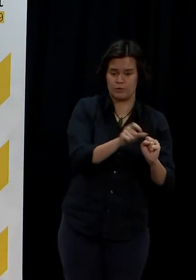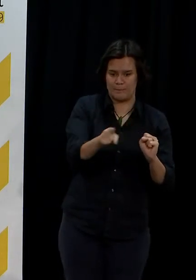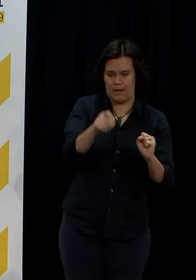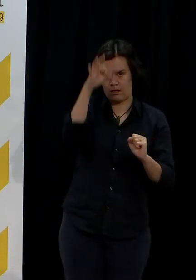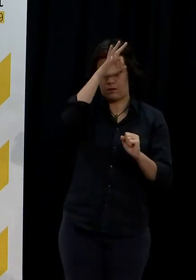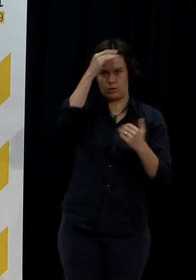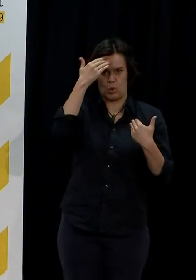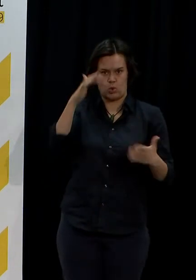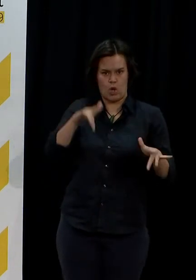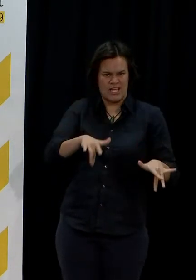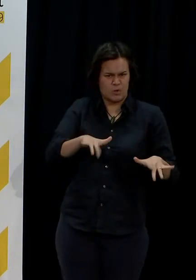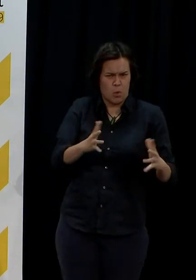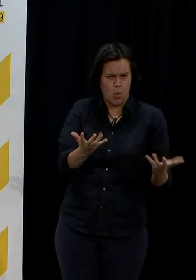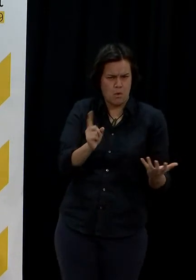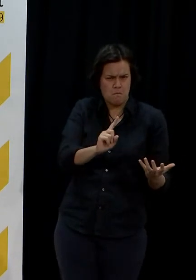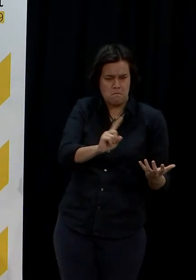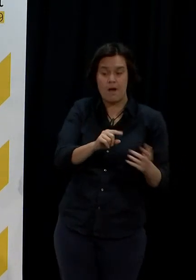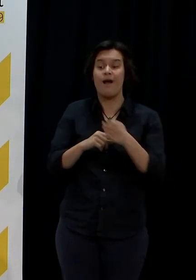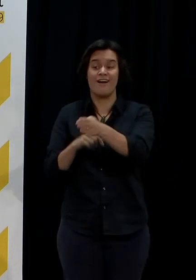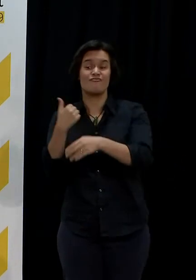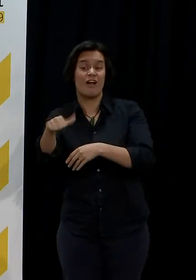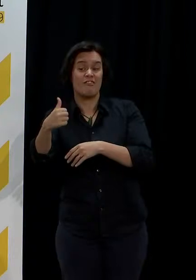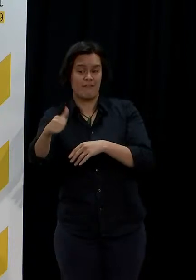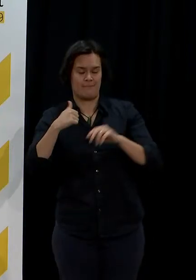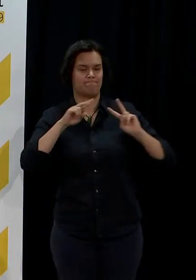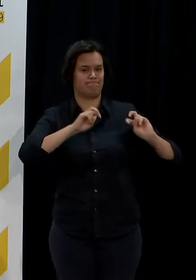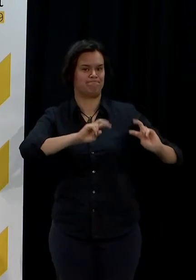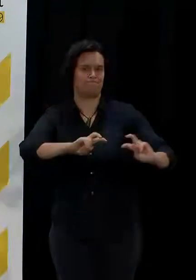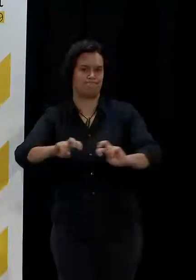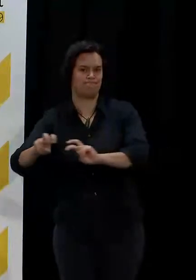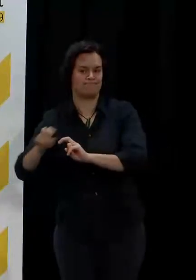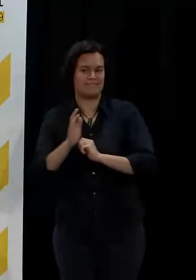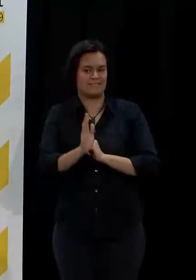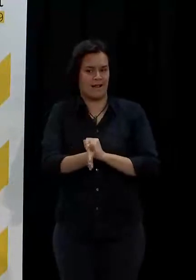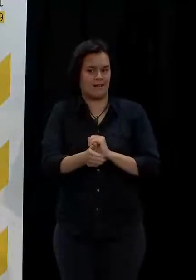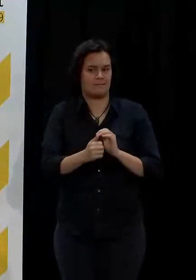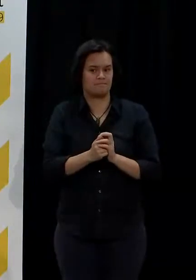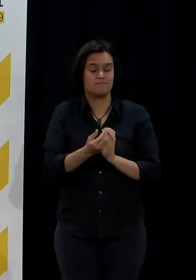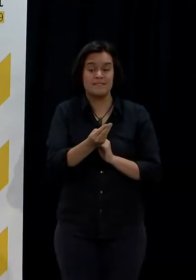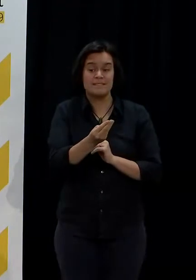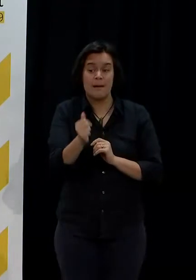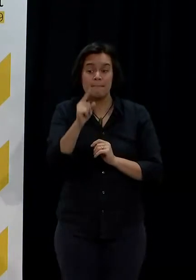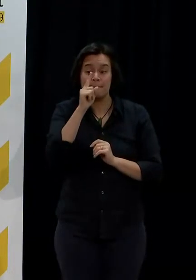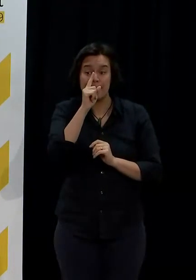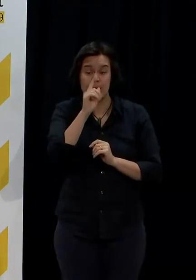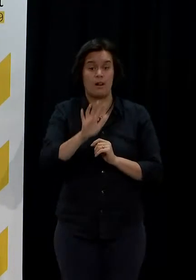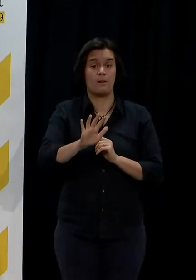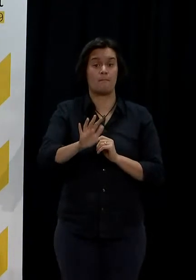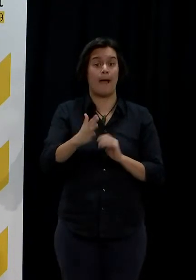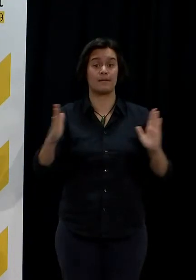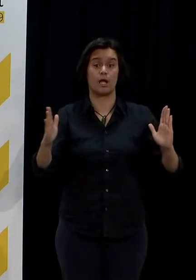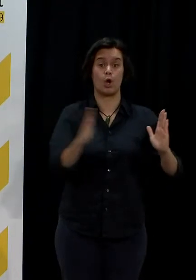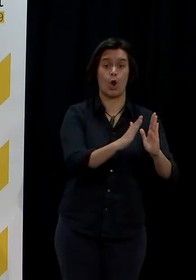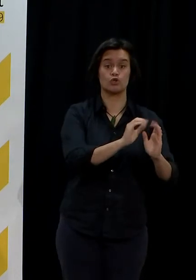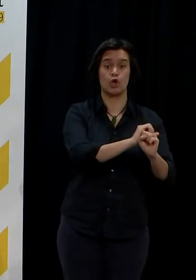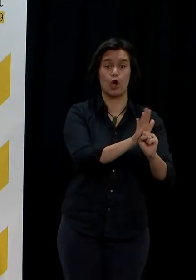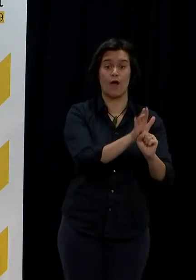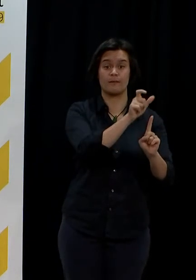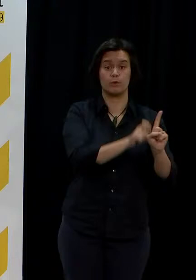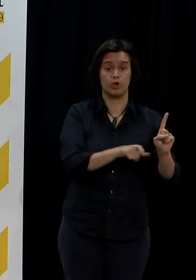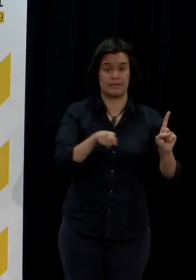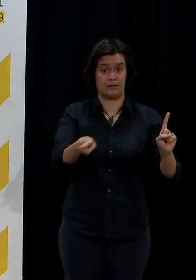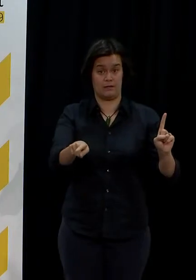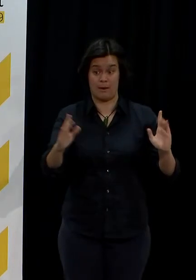we're digging into that a little bit further. But the one assumption that you can't make, of course, they might have not known that they were a